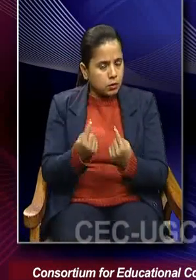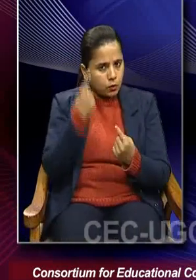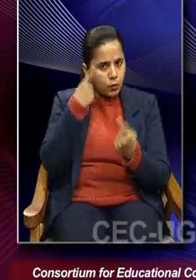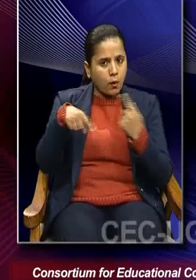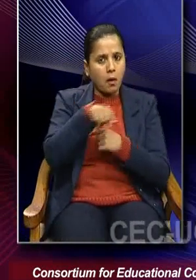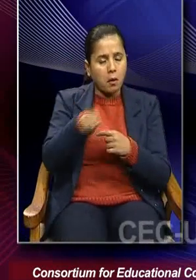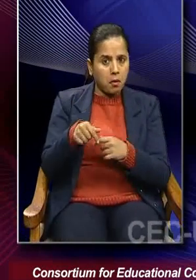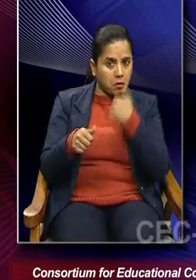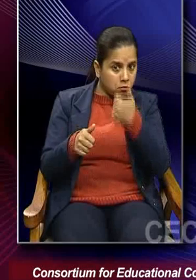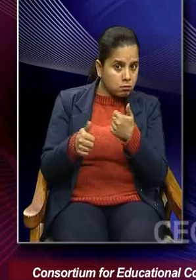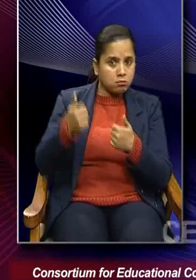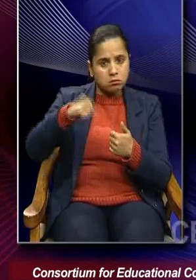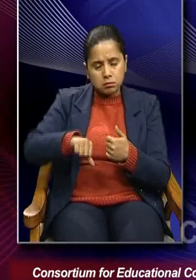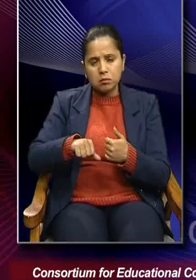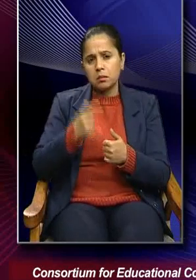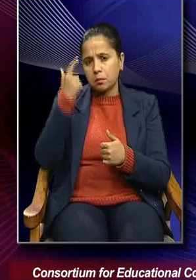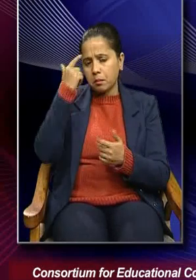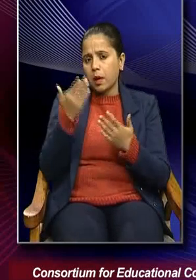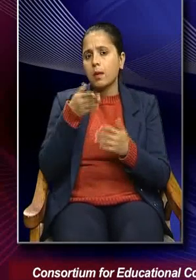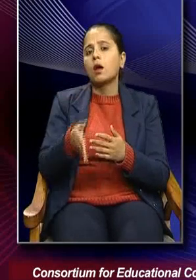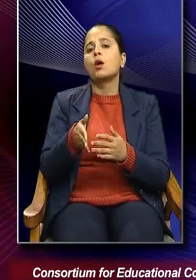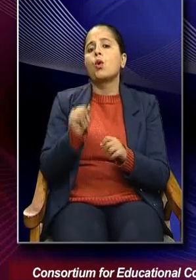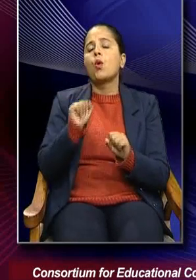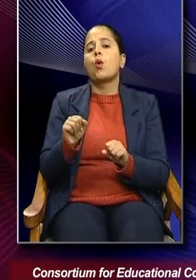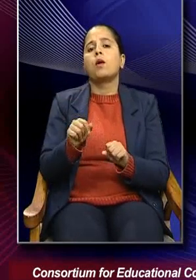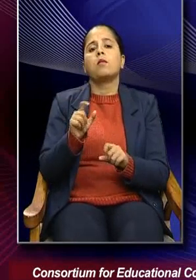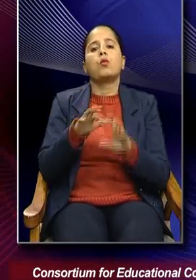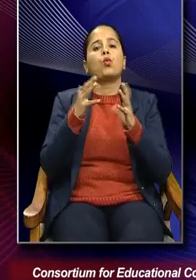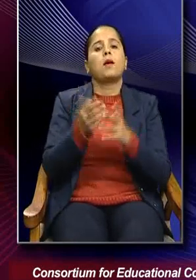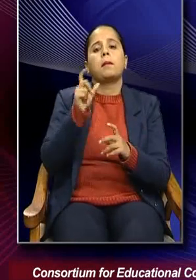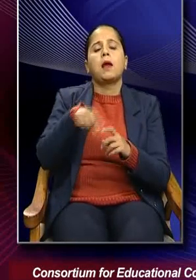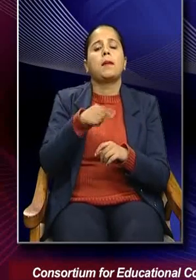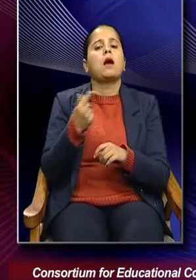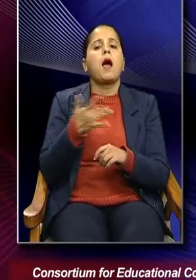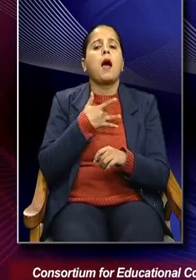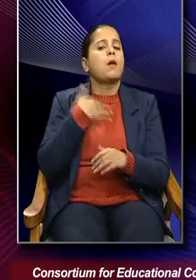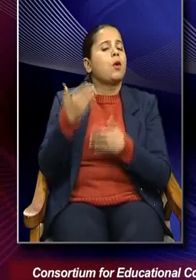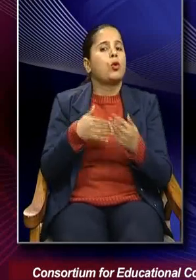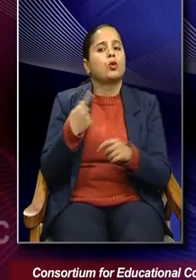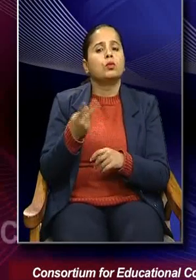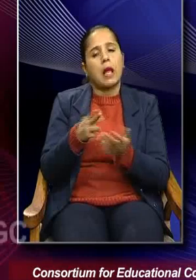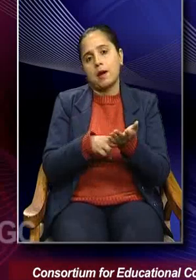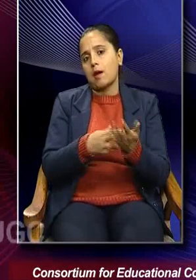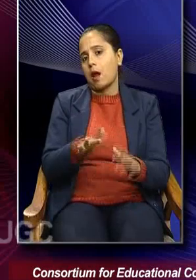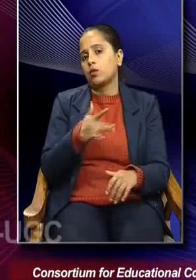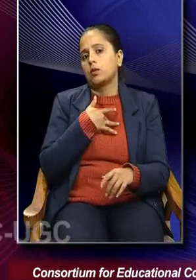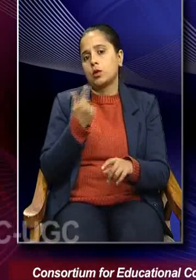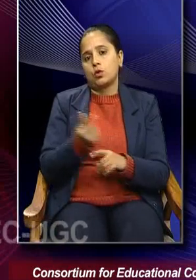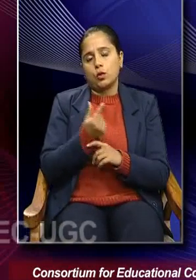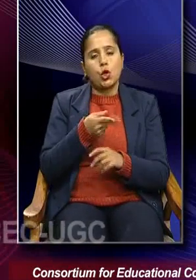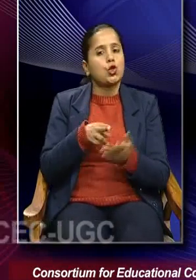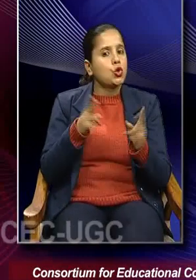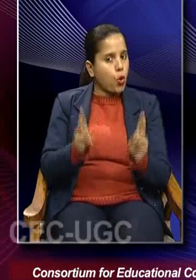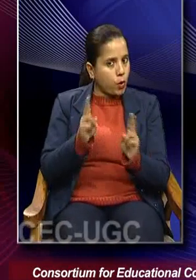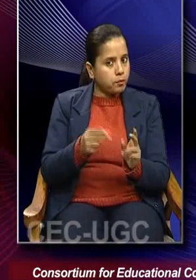assumption about the world that people usually presume are natural, normal